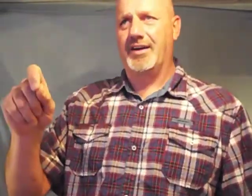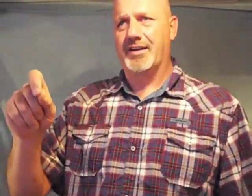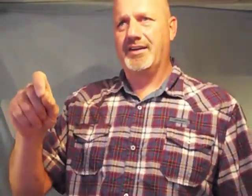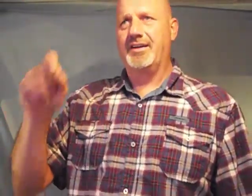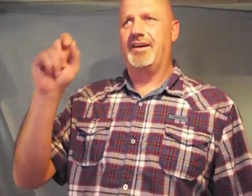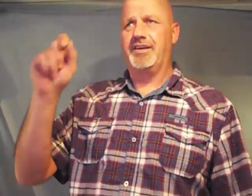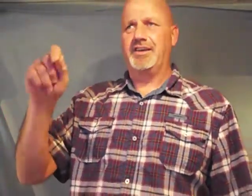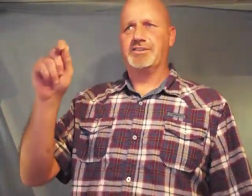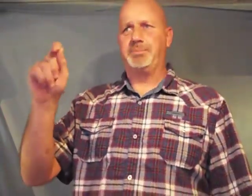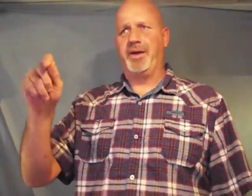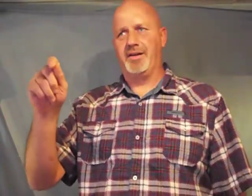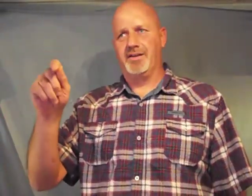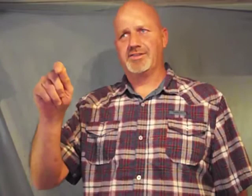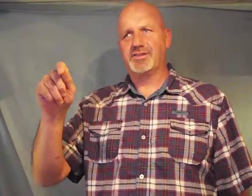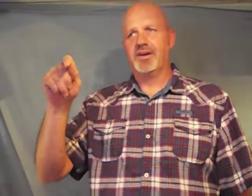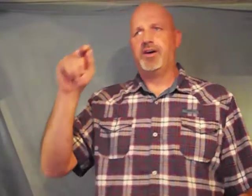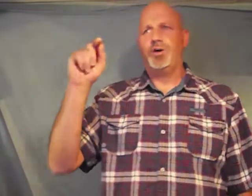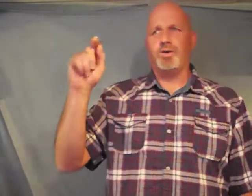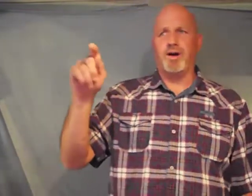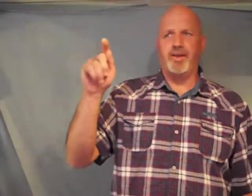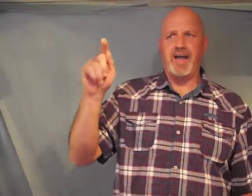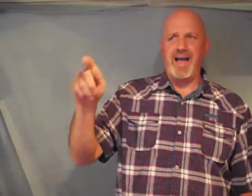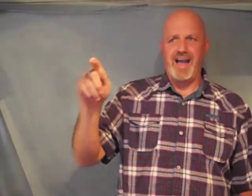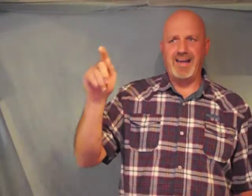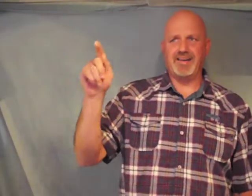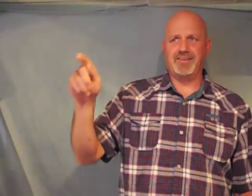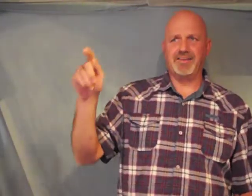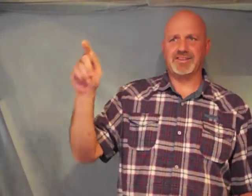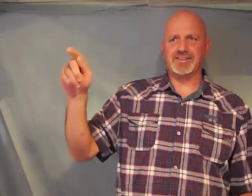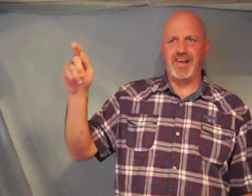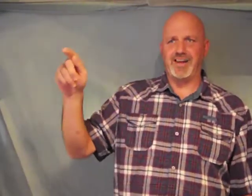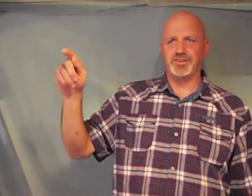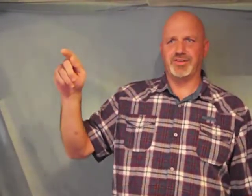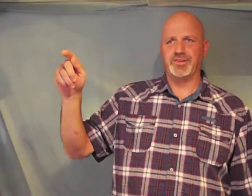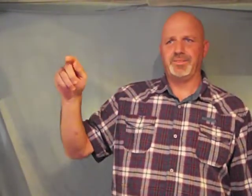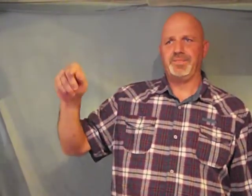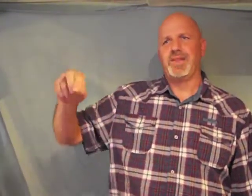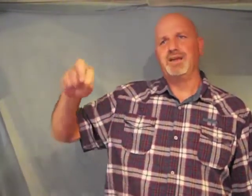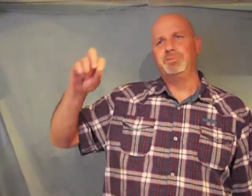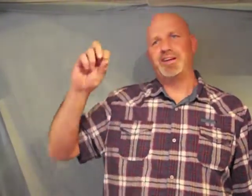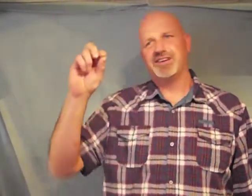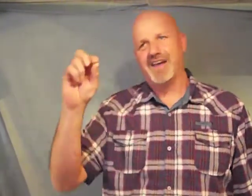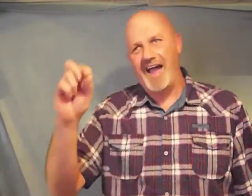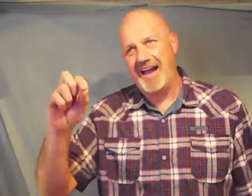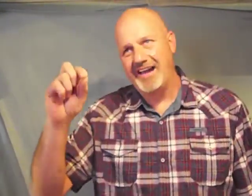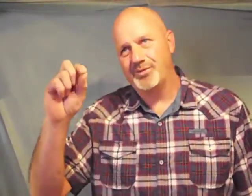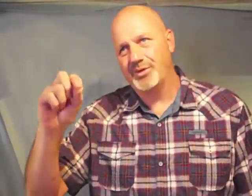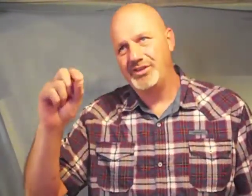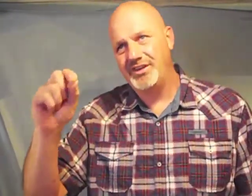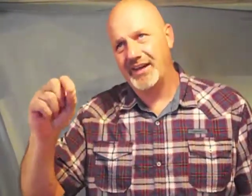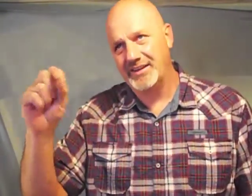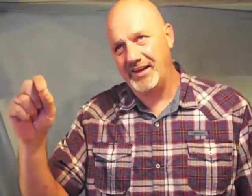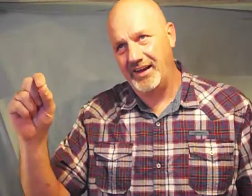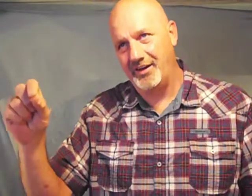on his appearance or on the height of his stature because I have rejected him